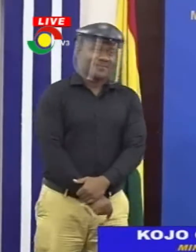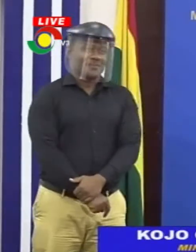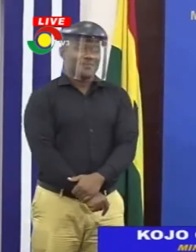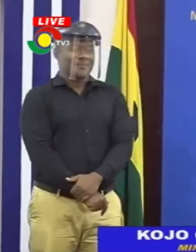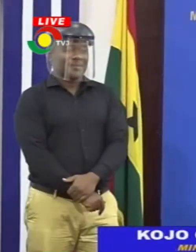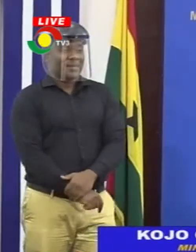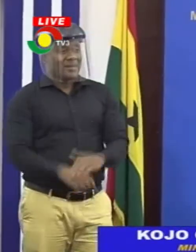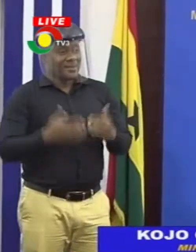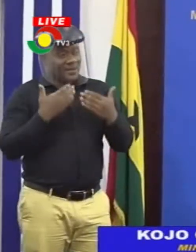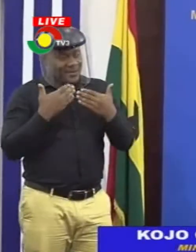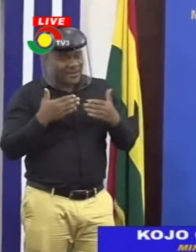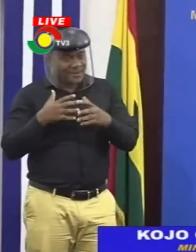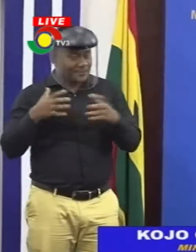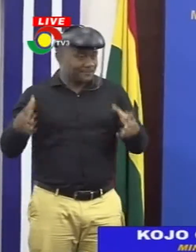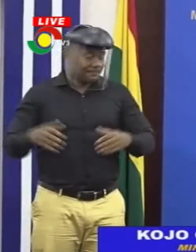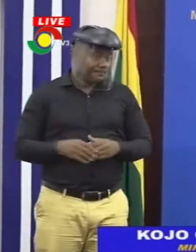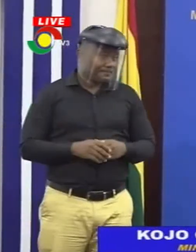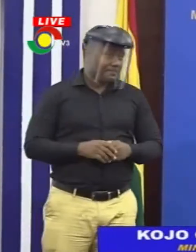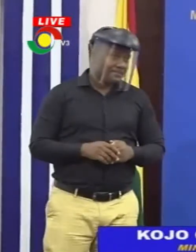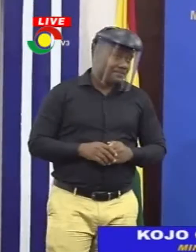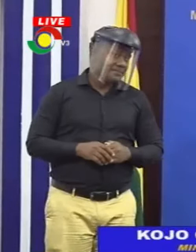Thank you very much. Yes.